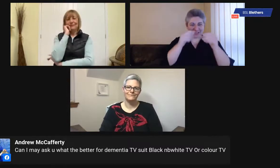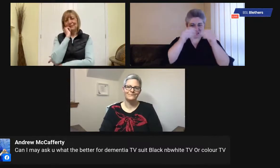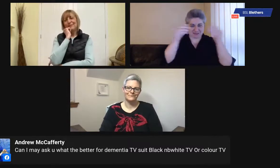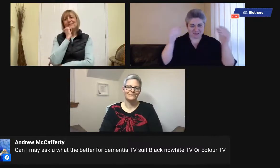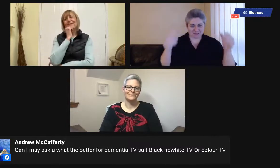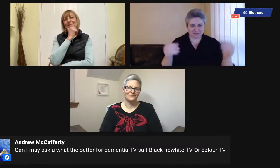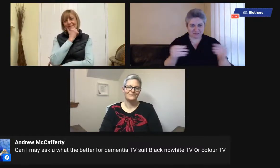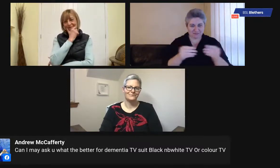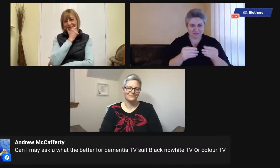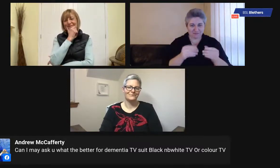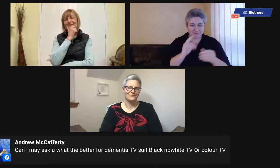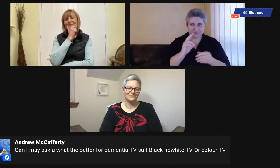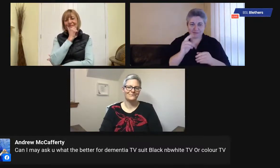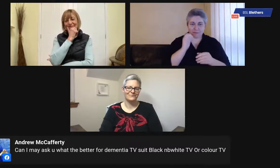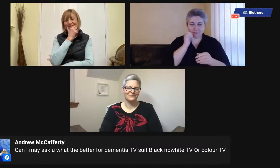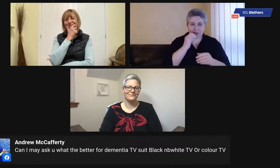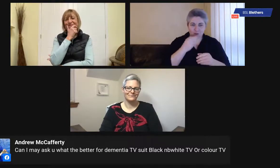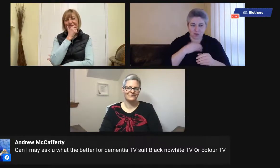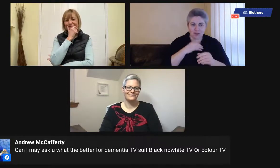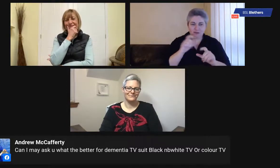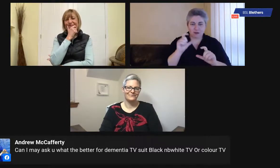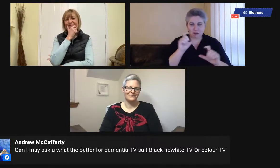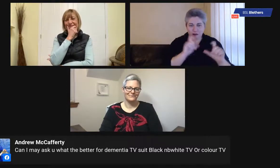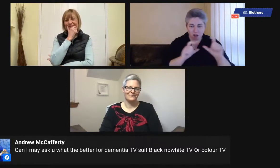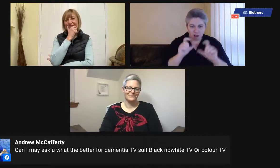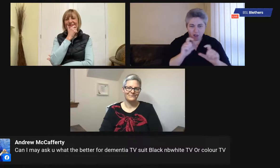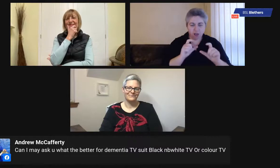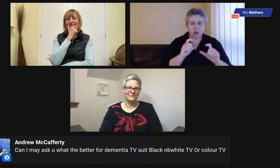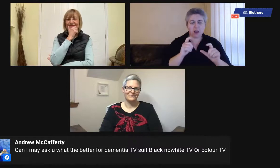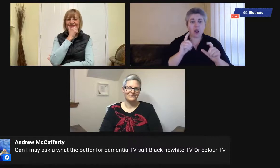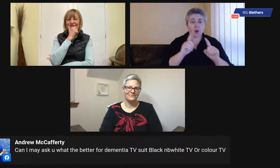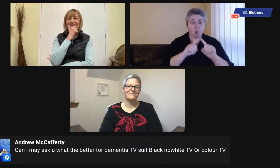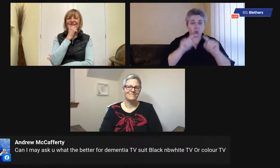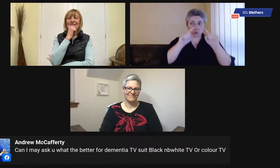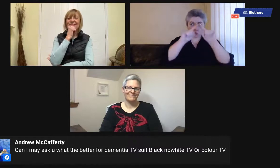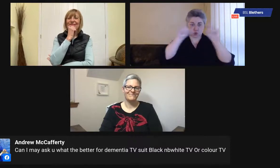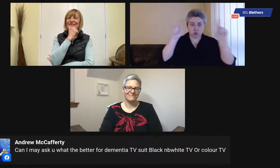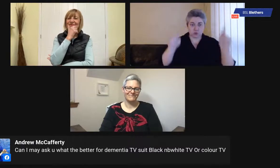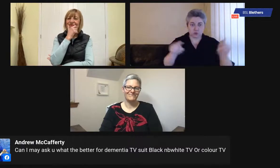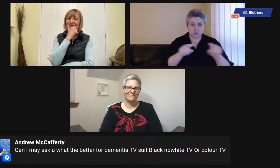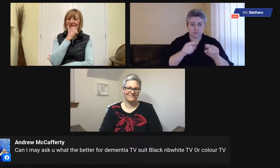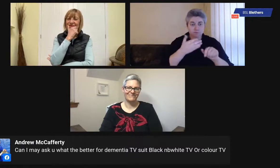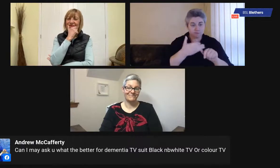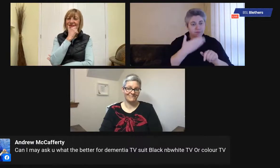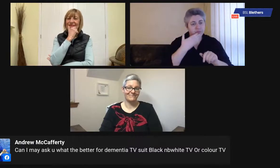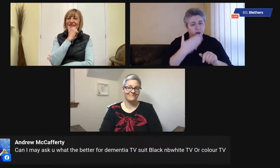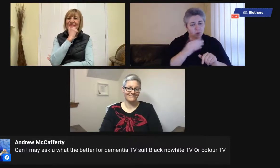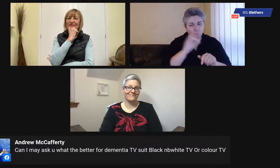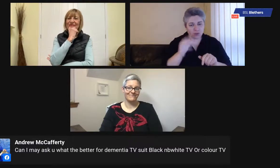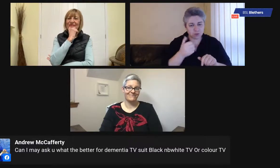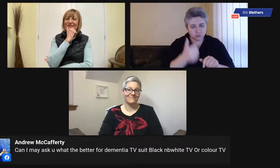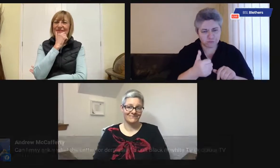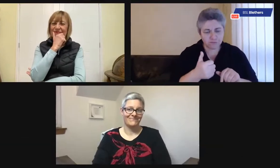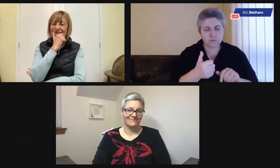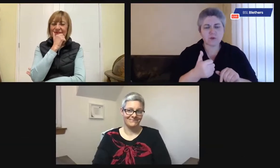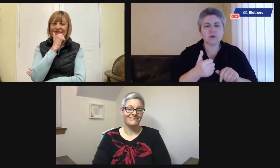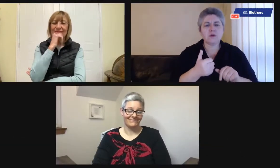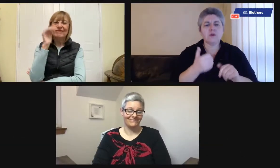for dementia? Is that black and white or a colour TV? Which would be better suited for someone with dementia? Thanks for that